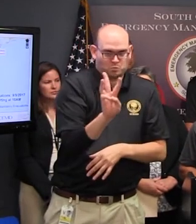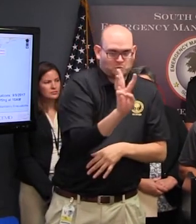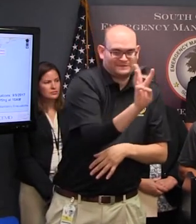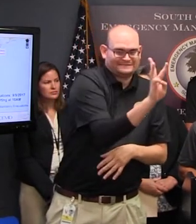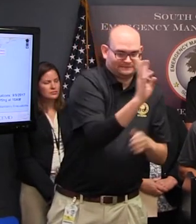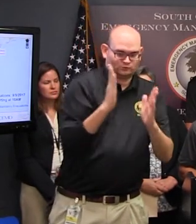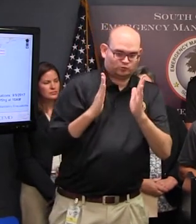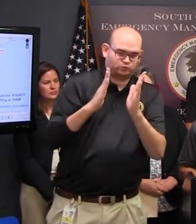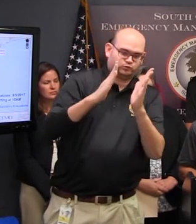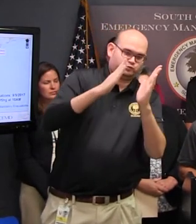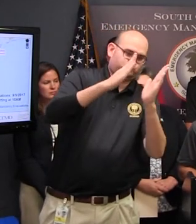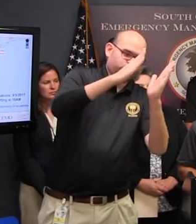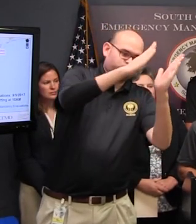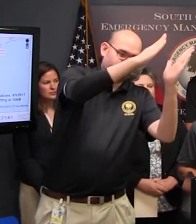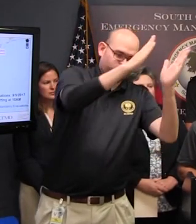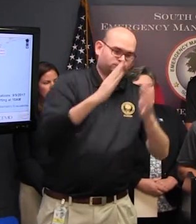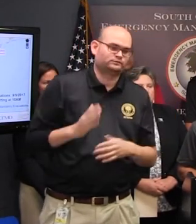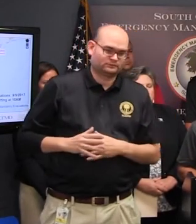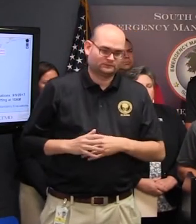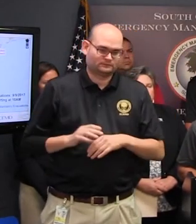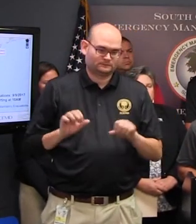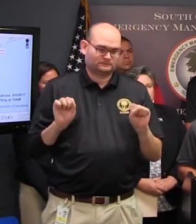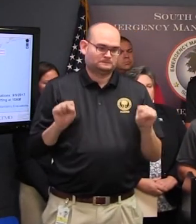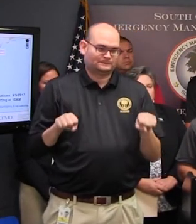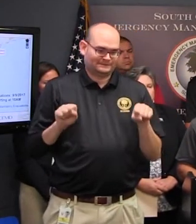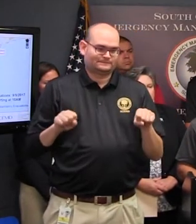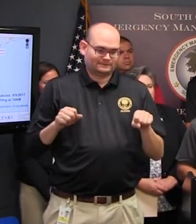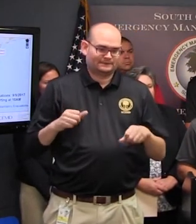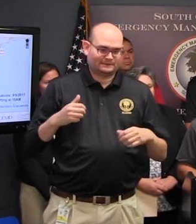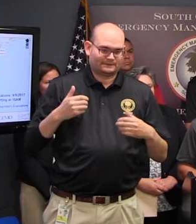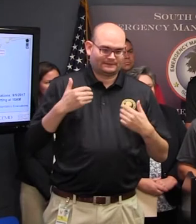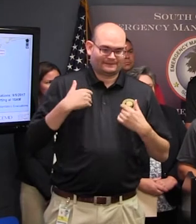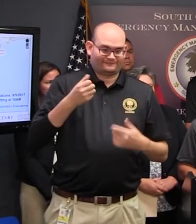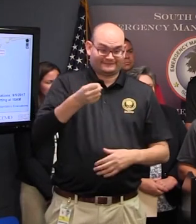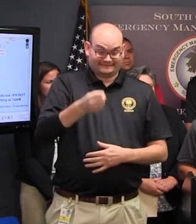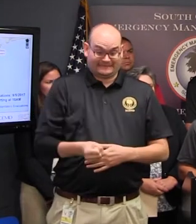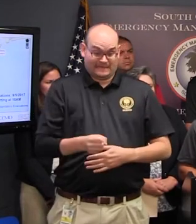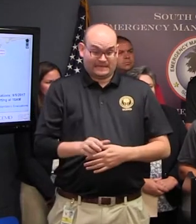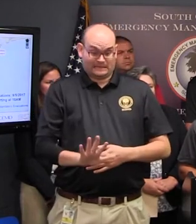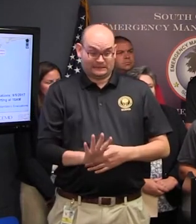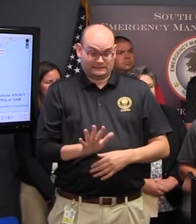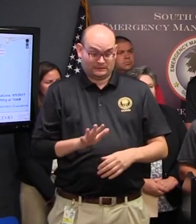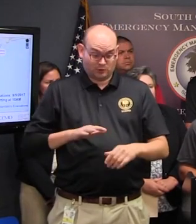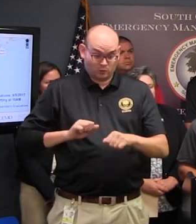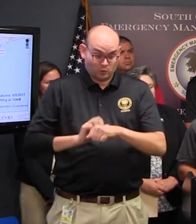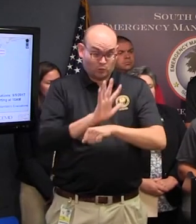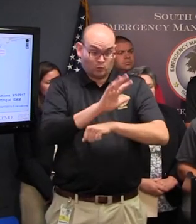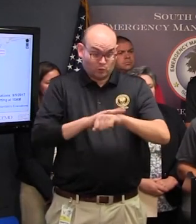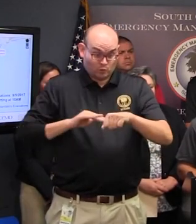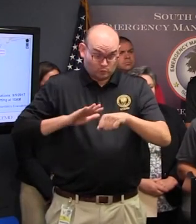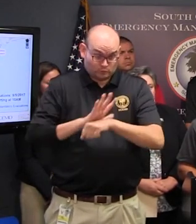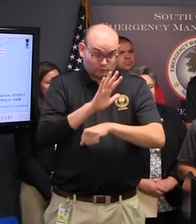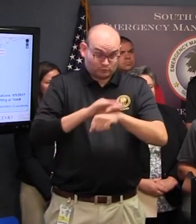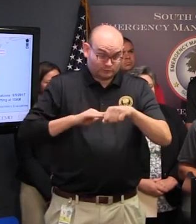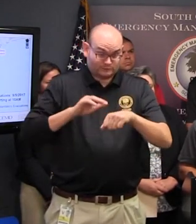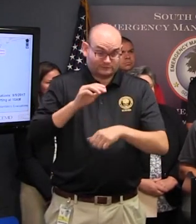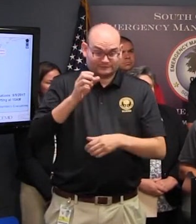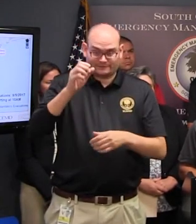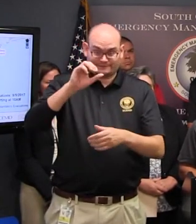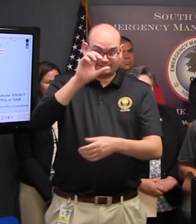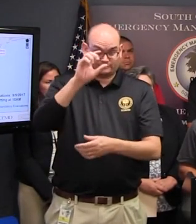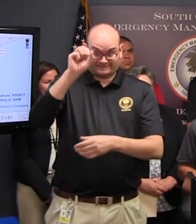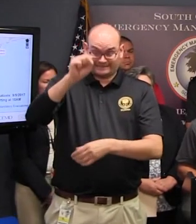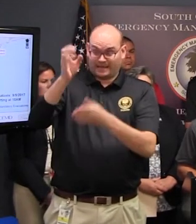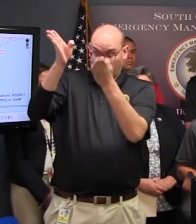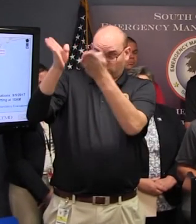potential for storm surge inundation of low-lying coastal areas across the central and southern portion of the coast. Coastal flooding